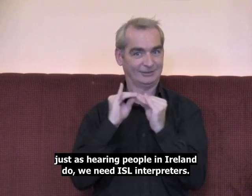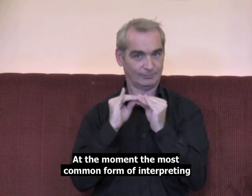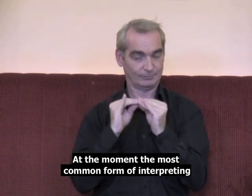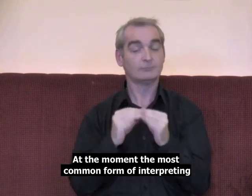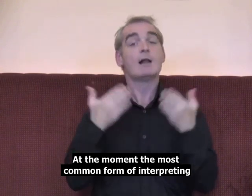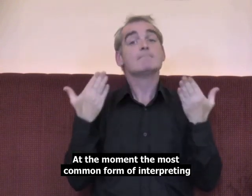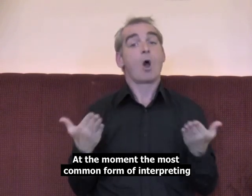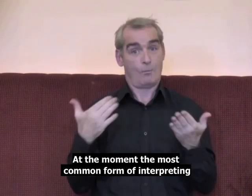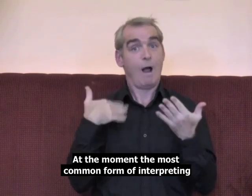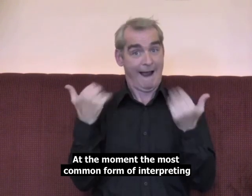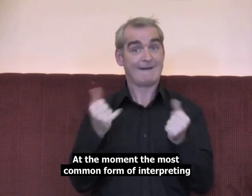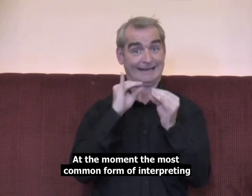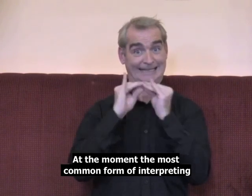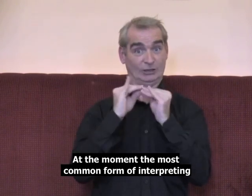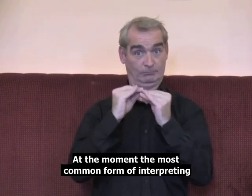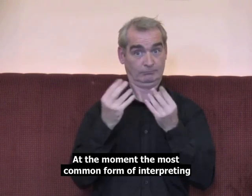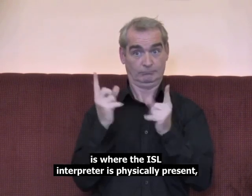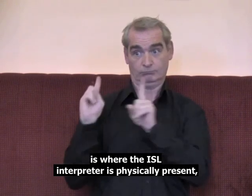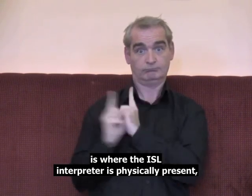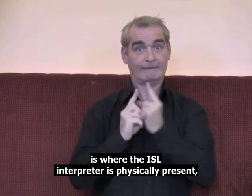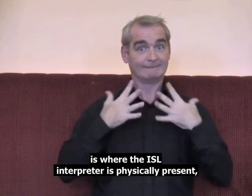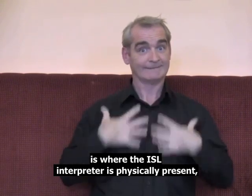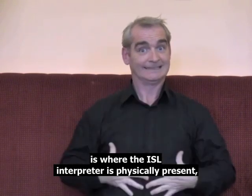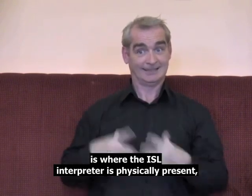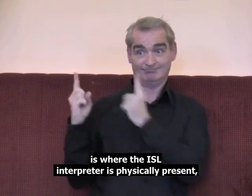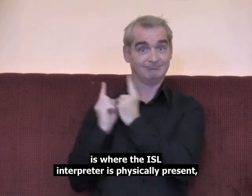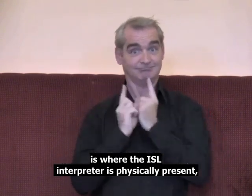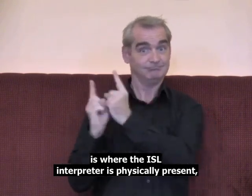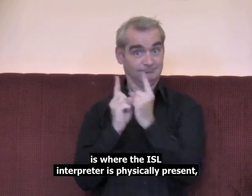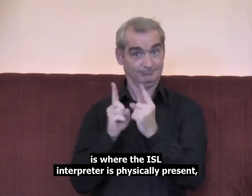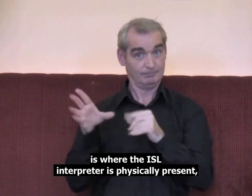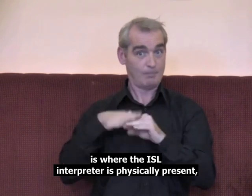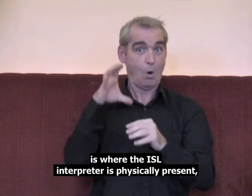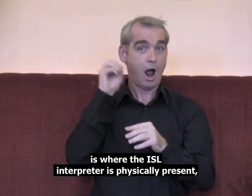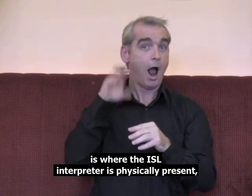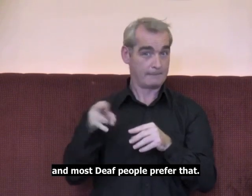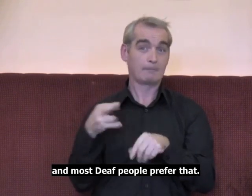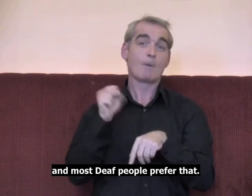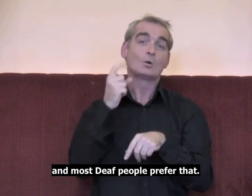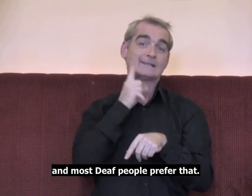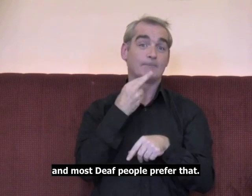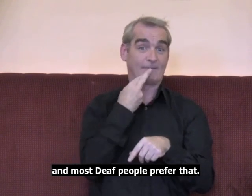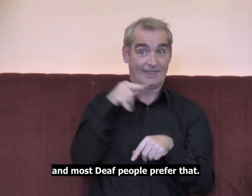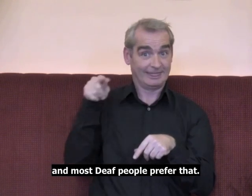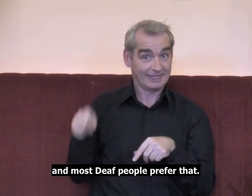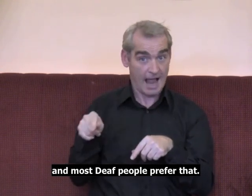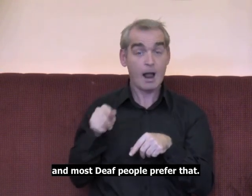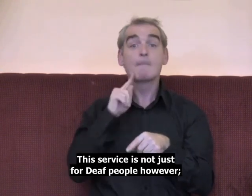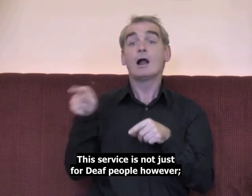At the moment, the most common form of interpreting is where the ISL interpreter is physically present, and most deaf people prefer that. This